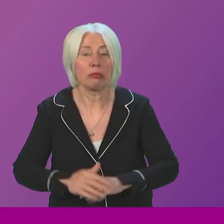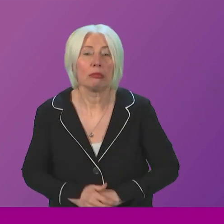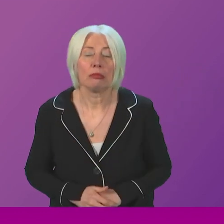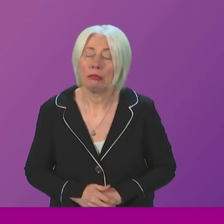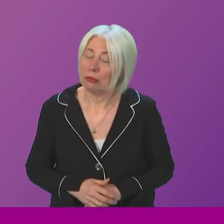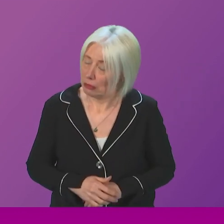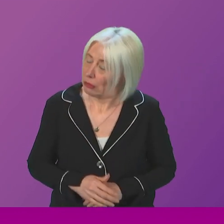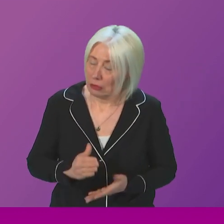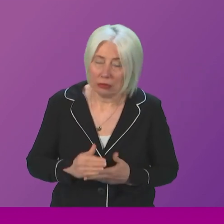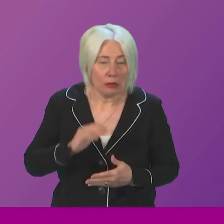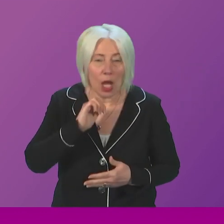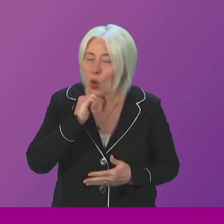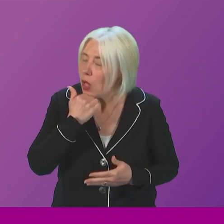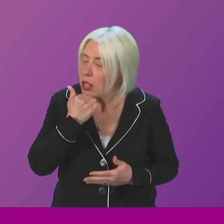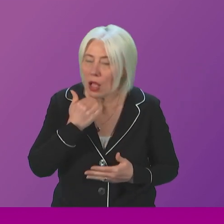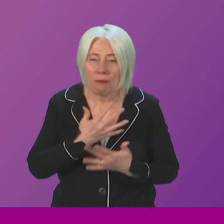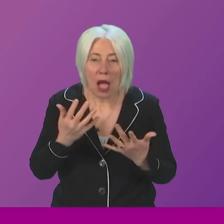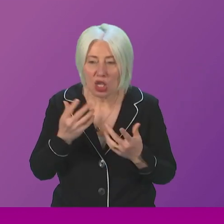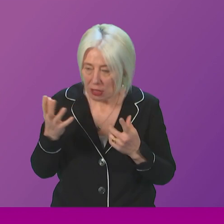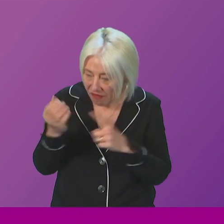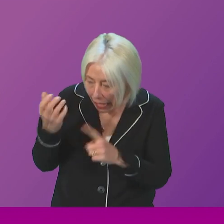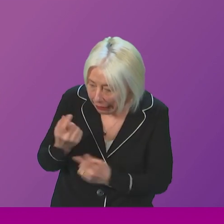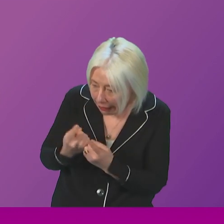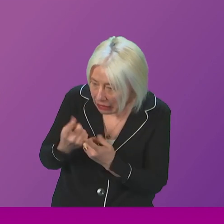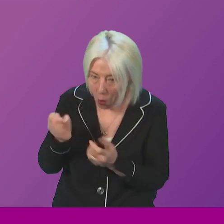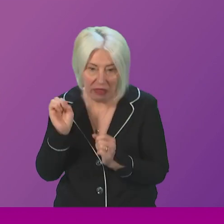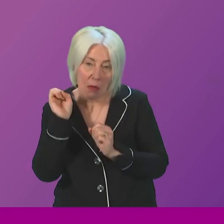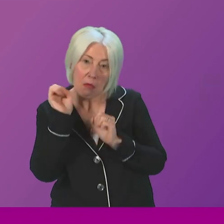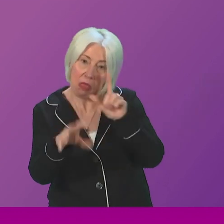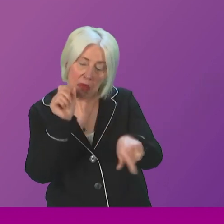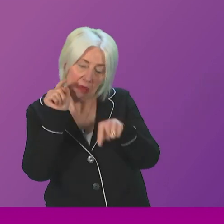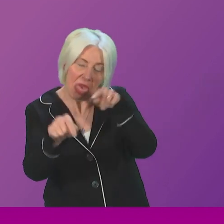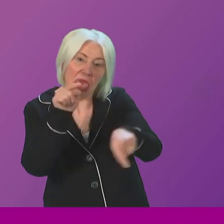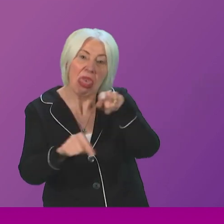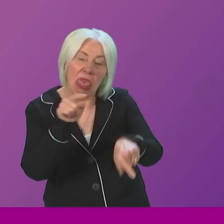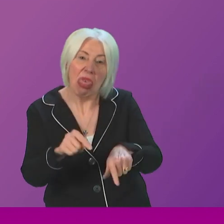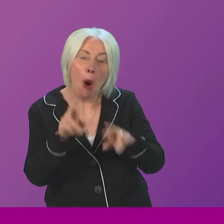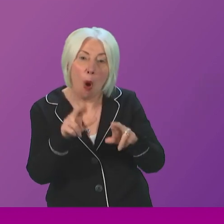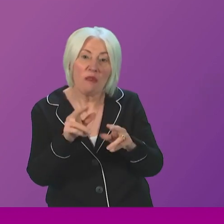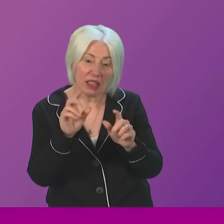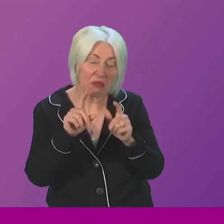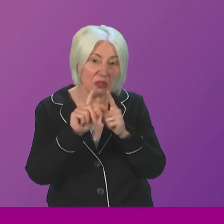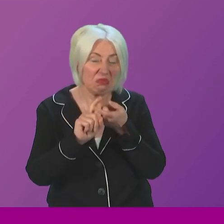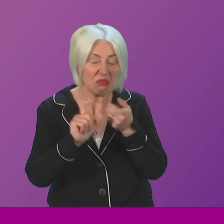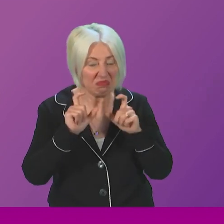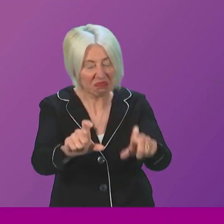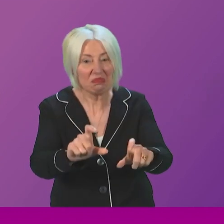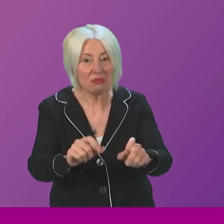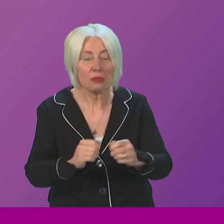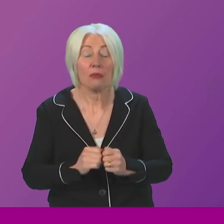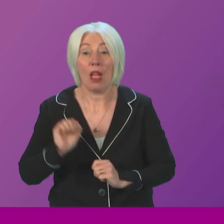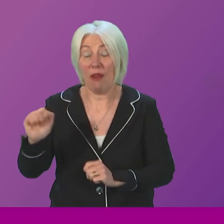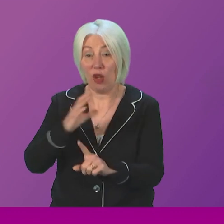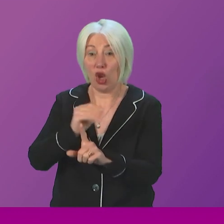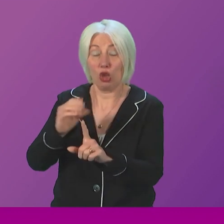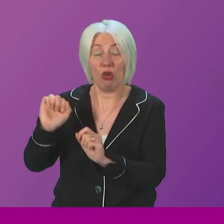throw as much mud as possible and hope that some of it sticks. And what I would say to Douglas Ross is that conflicts of interest and the Conservative